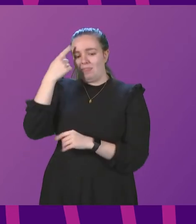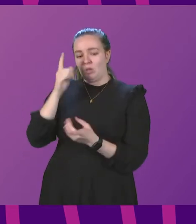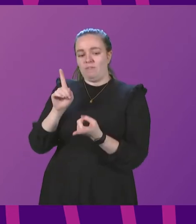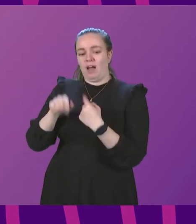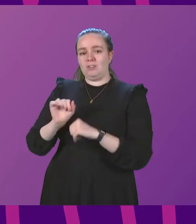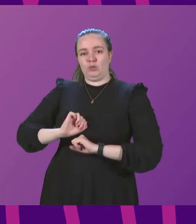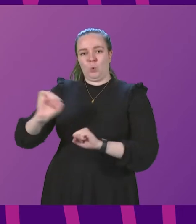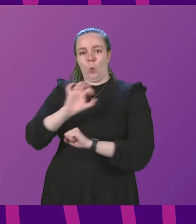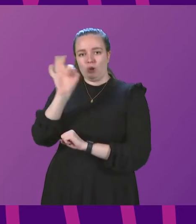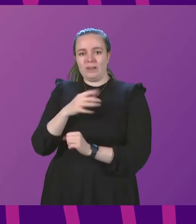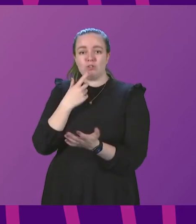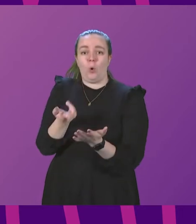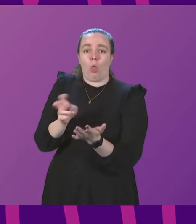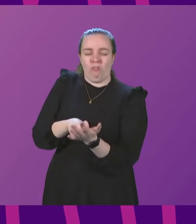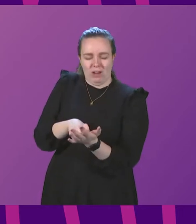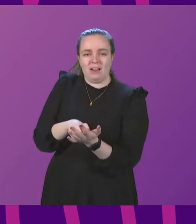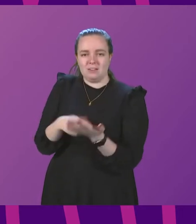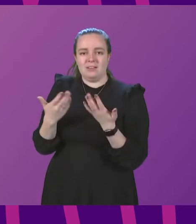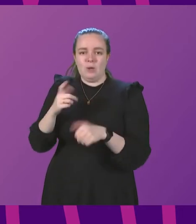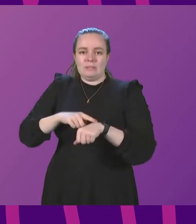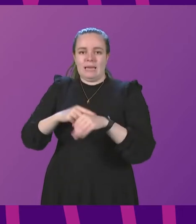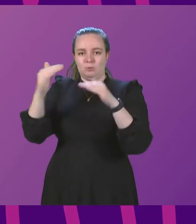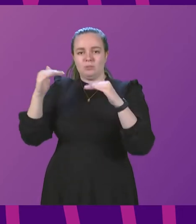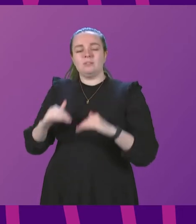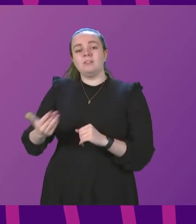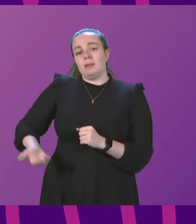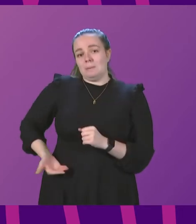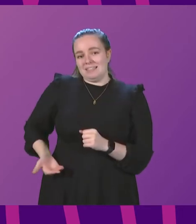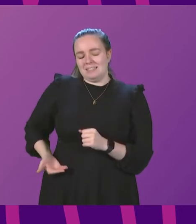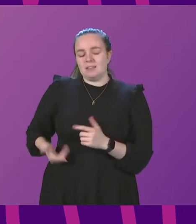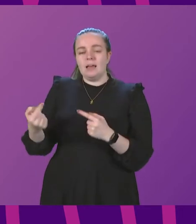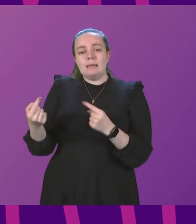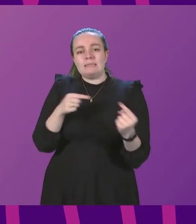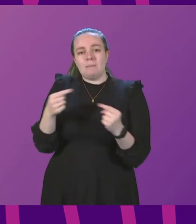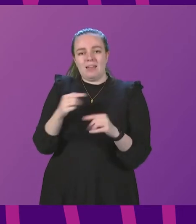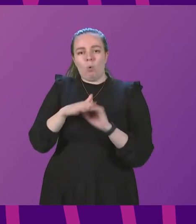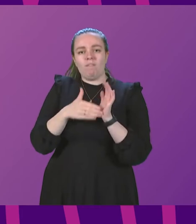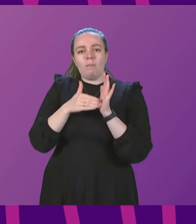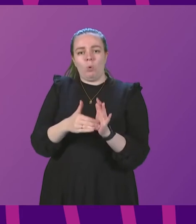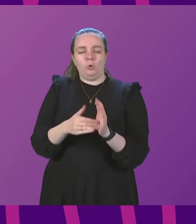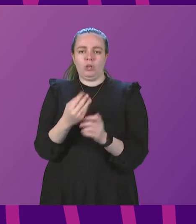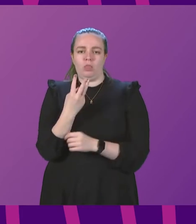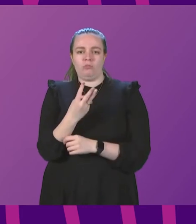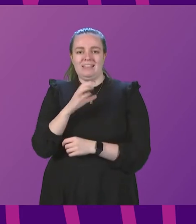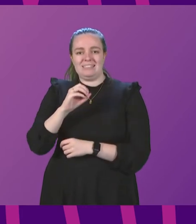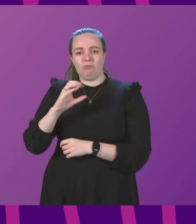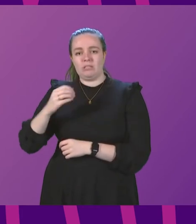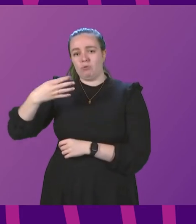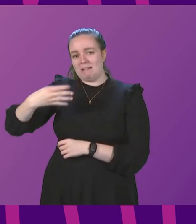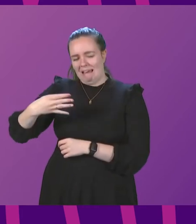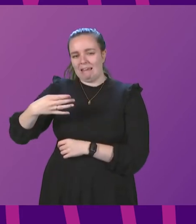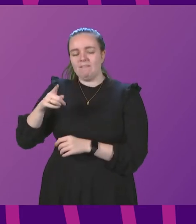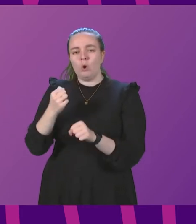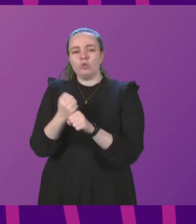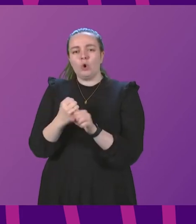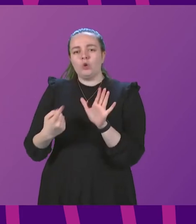own question. It is on the record. It is time to move to the next item of business, which is a debate on Motion 3009 in the name of